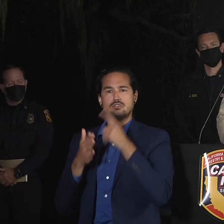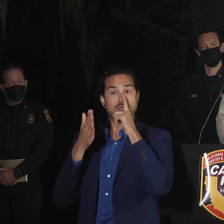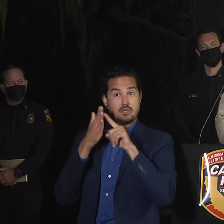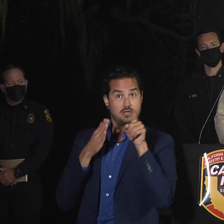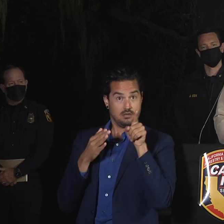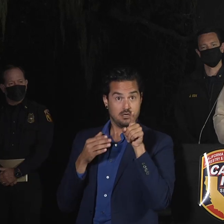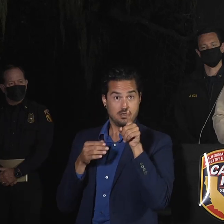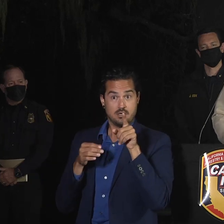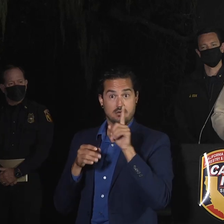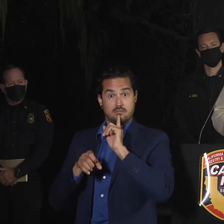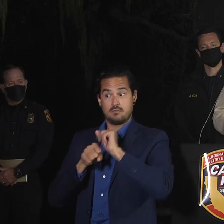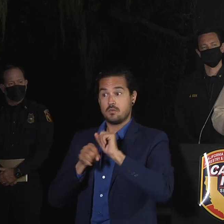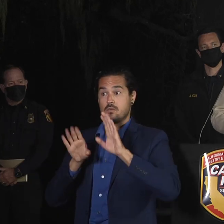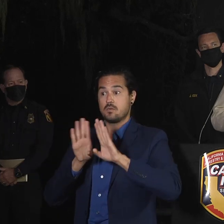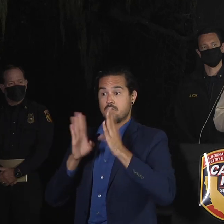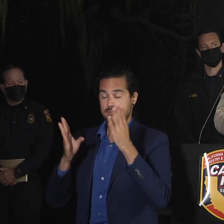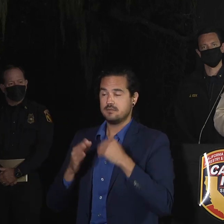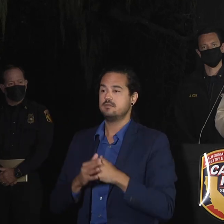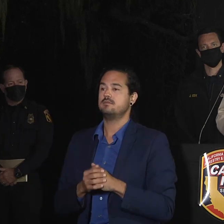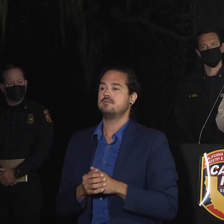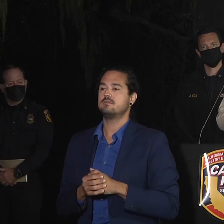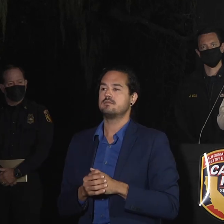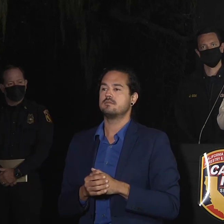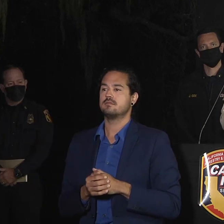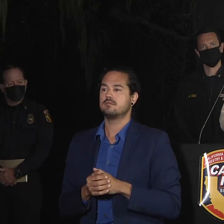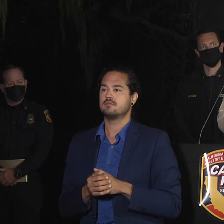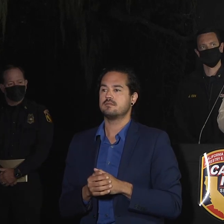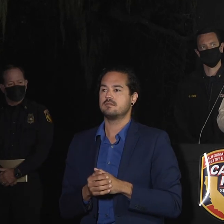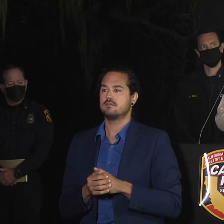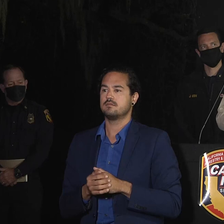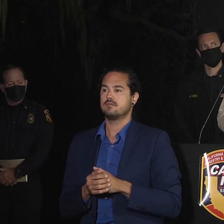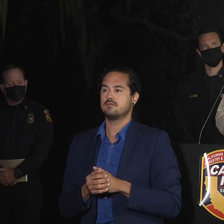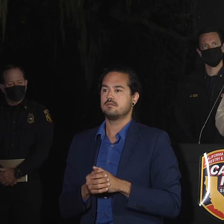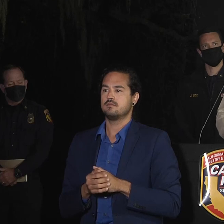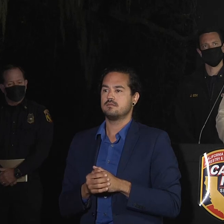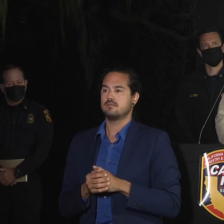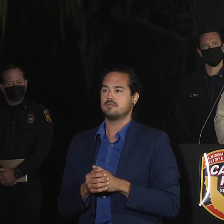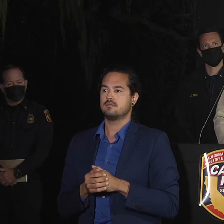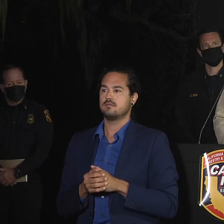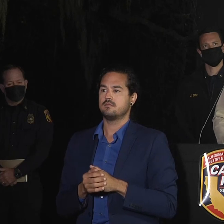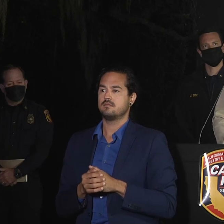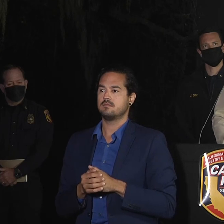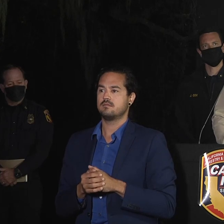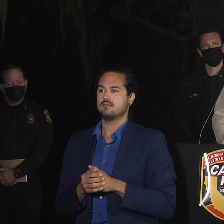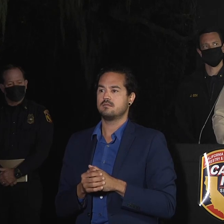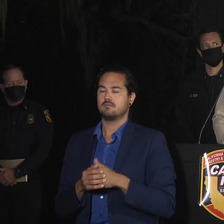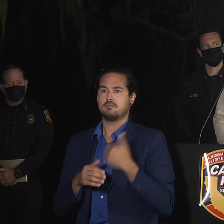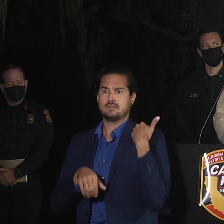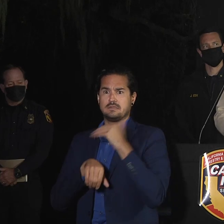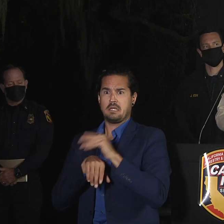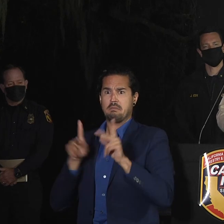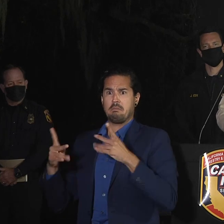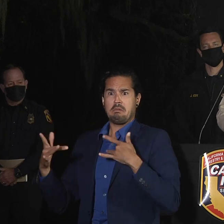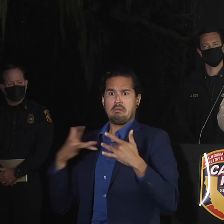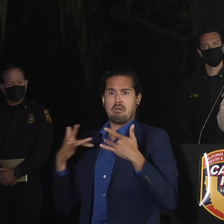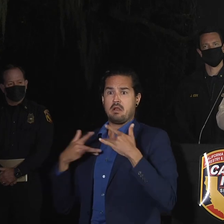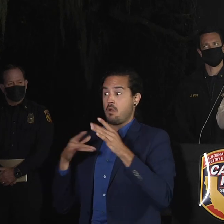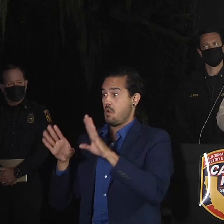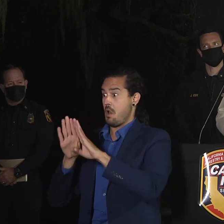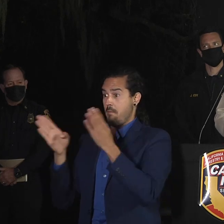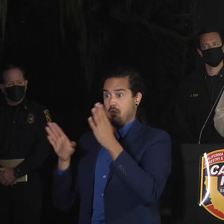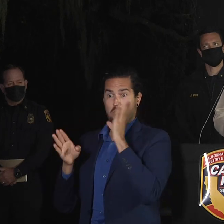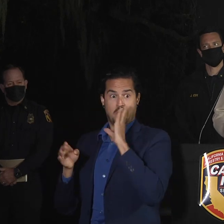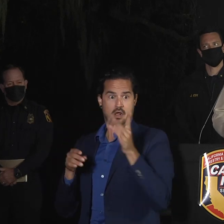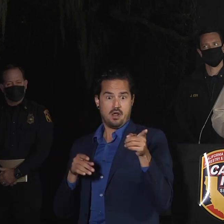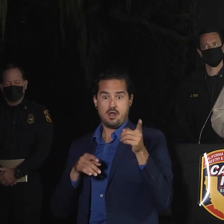I mentioned this last night, someone had mentioned, is it going to be a foot race between myself and some thief to my house? And that's, that's not the case. So we are going to maintain,